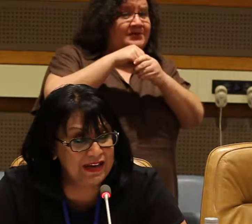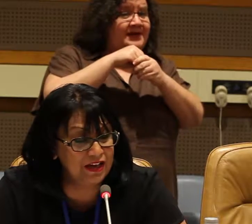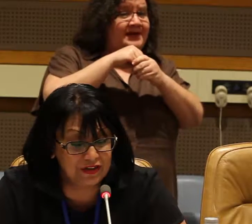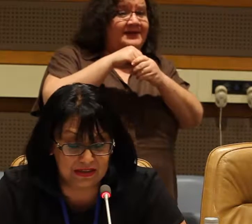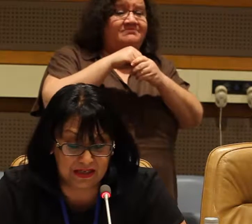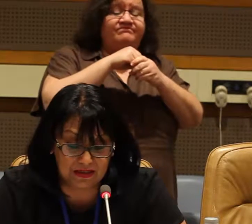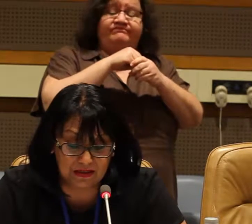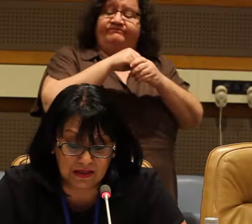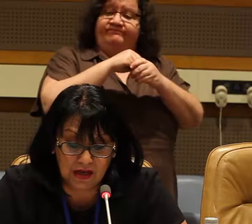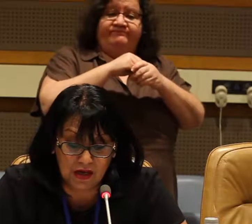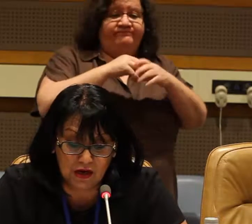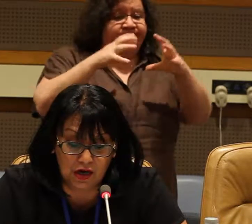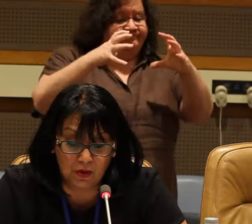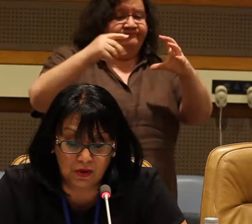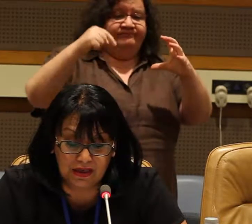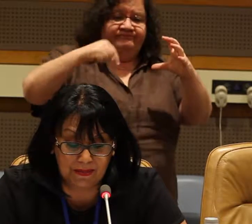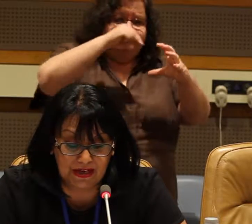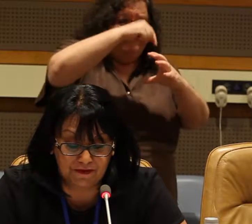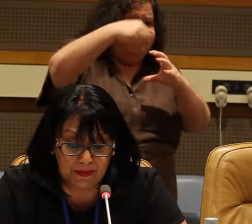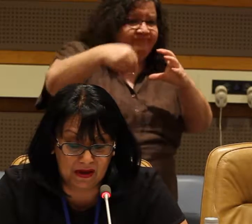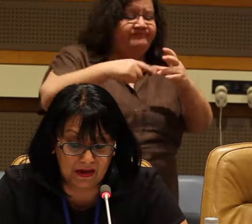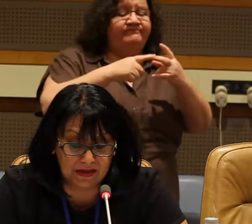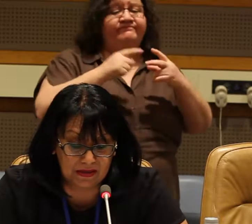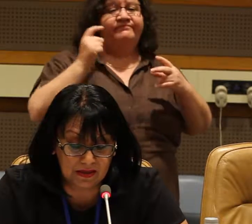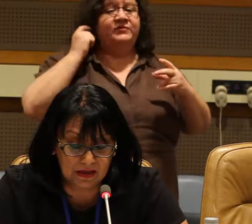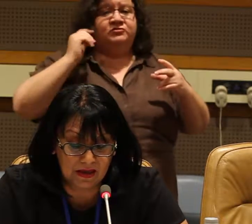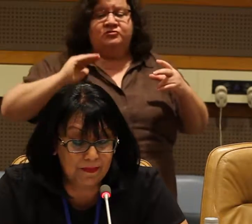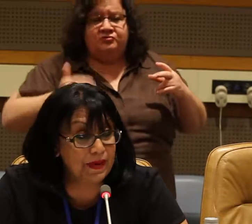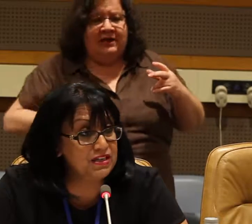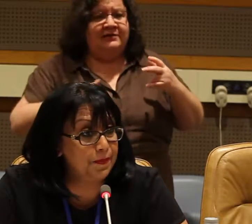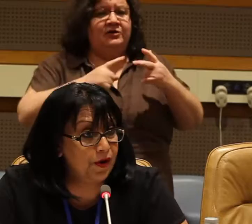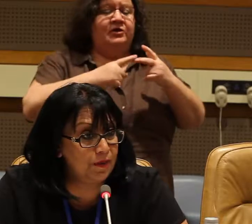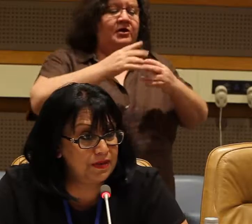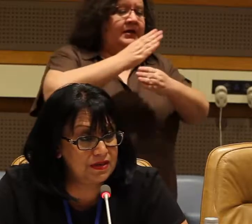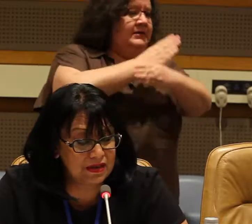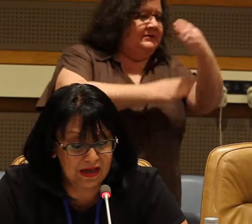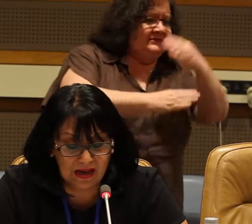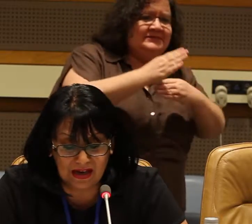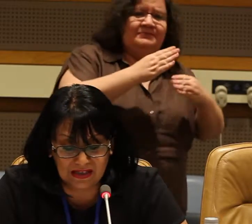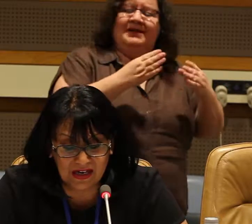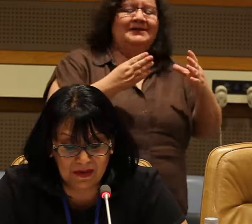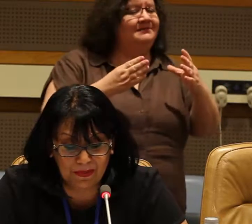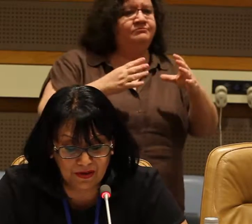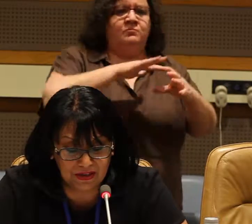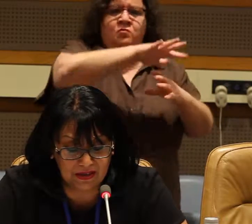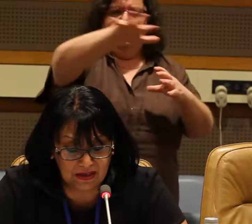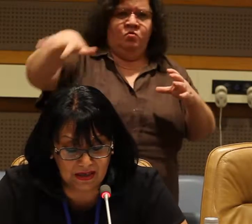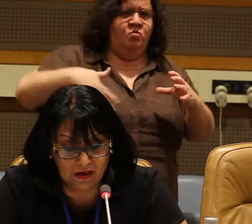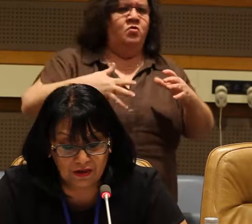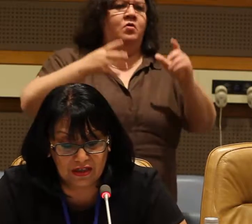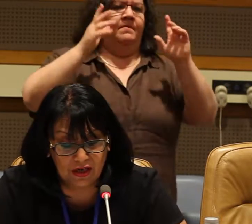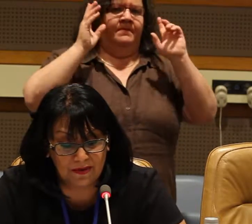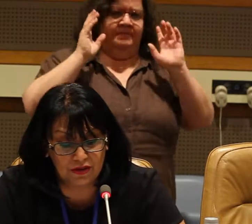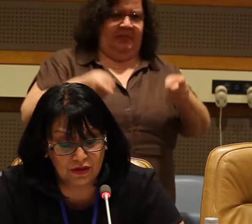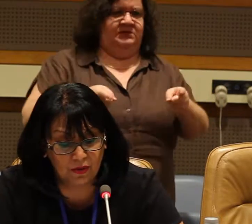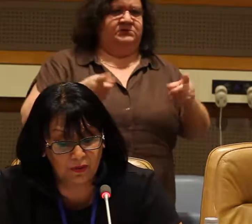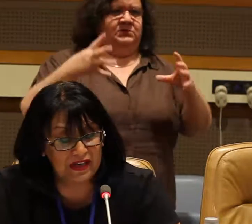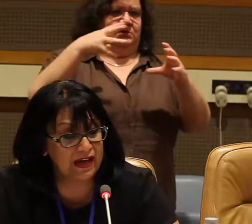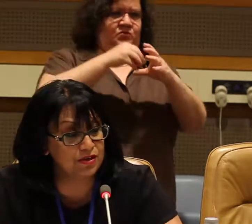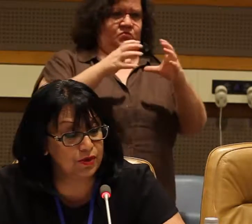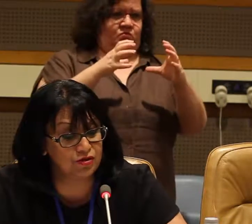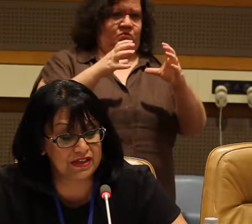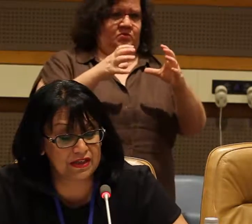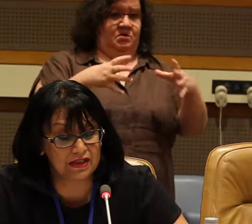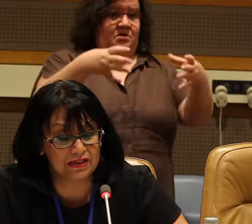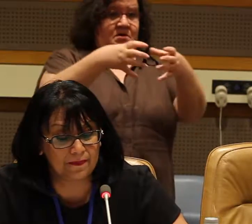or any other status, no one can be left behind. My department, and I personally, are determined to do what